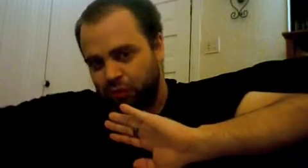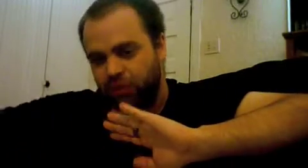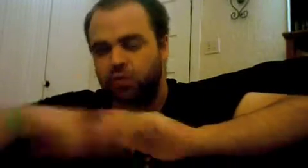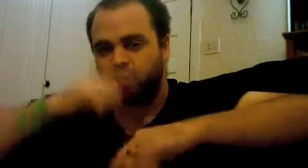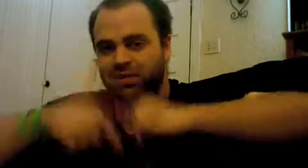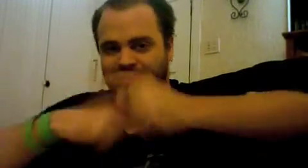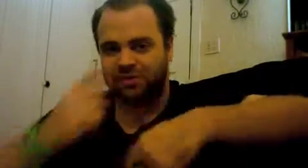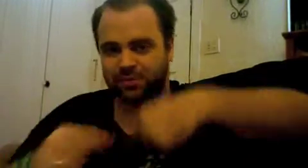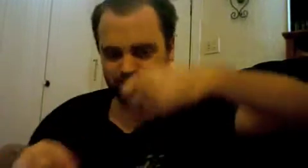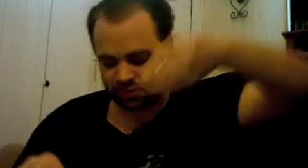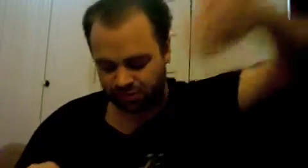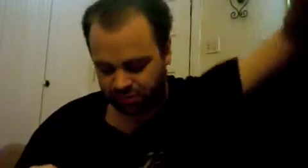reason is misunderstood